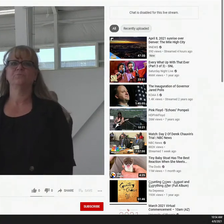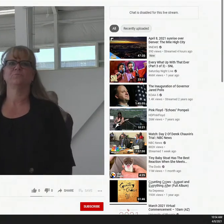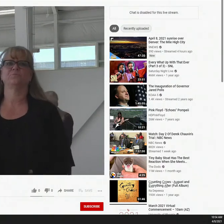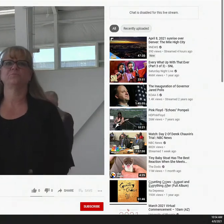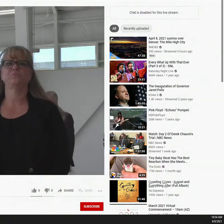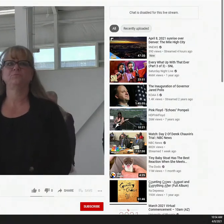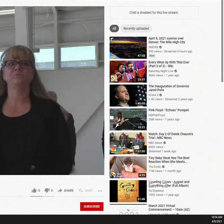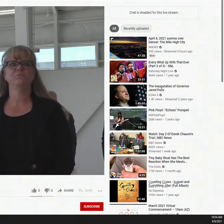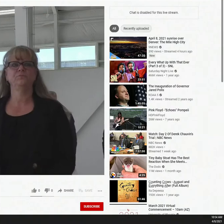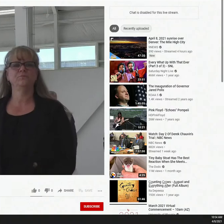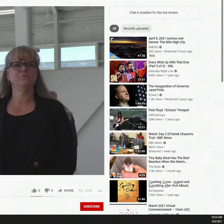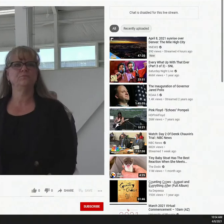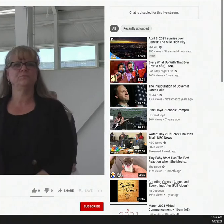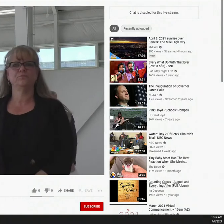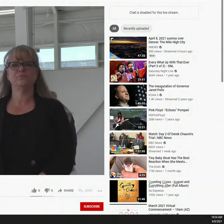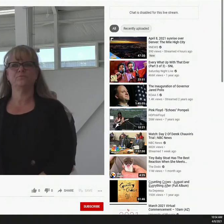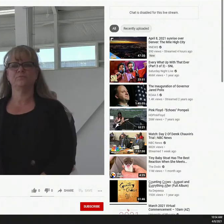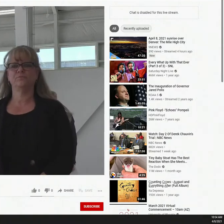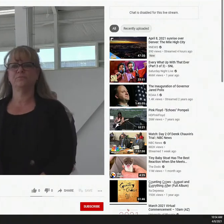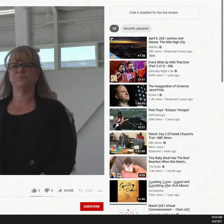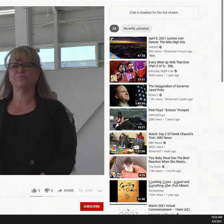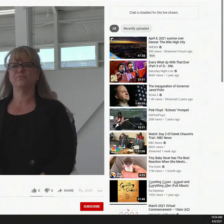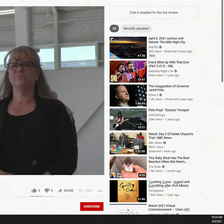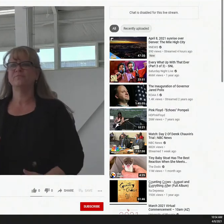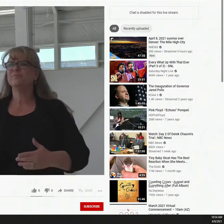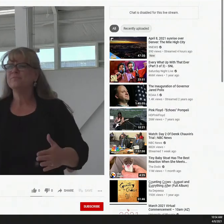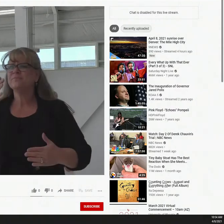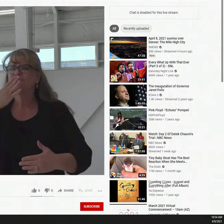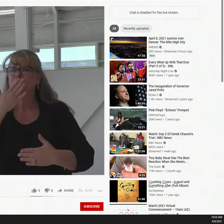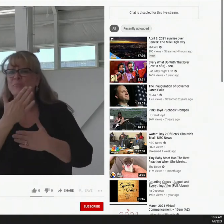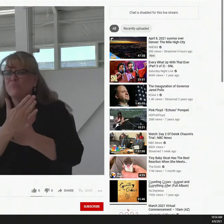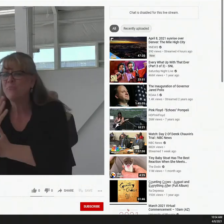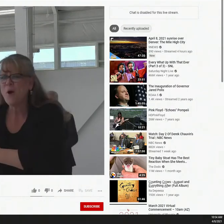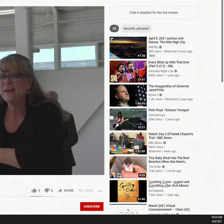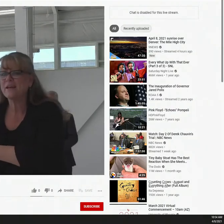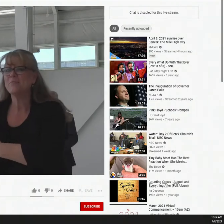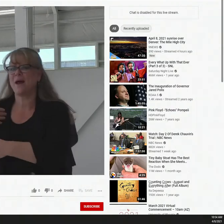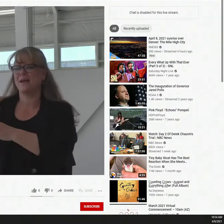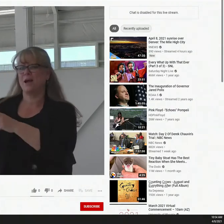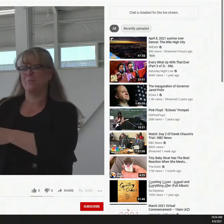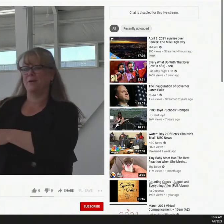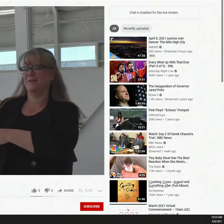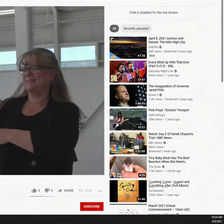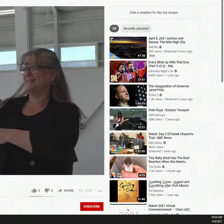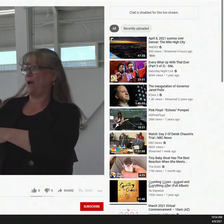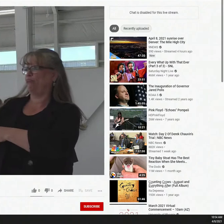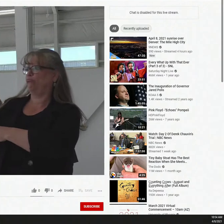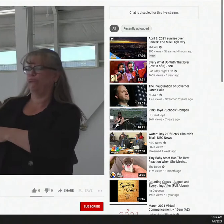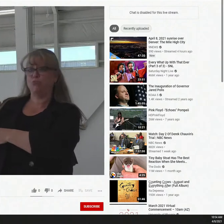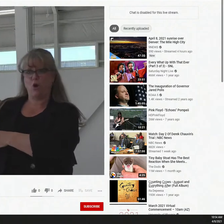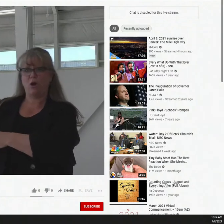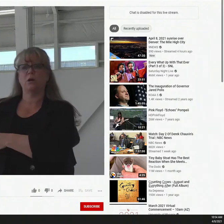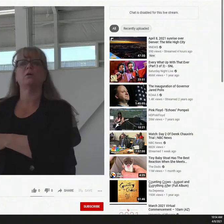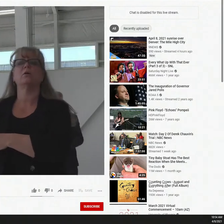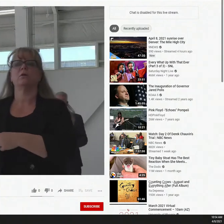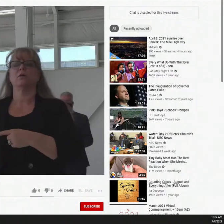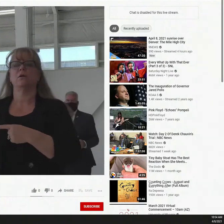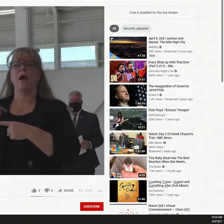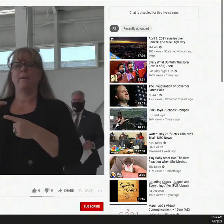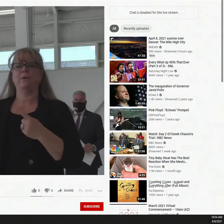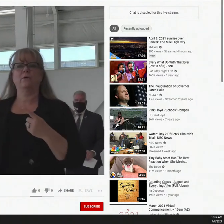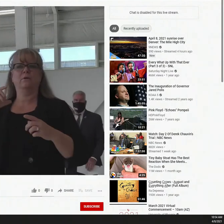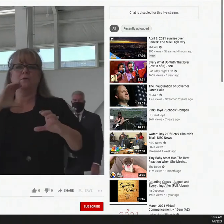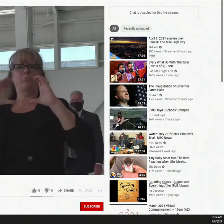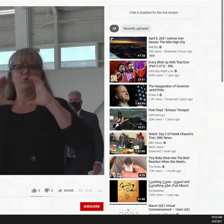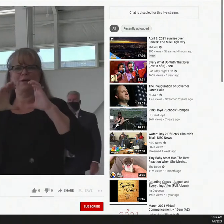Good morning. My name is Deborah Grigsby-Smith and I'm the Public Information Officer for Centennial Airport. At this time,